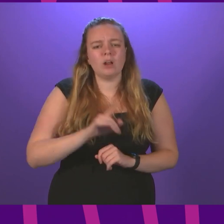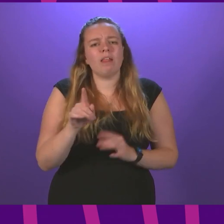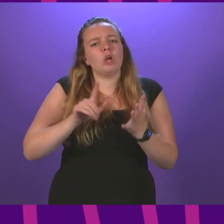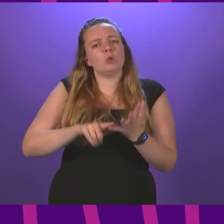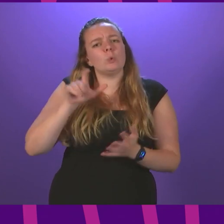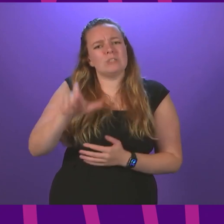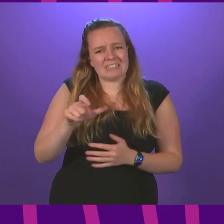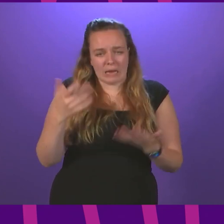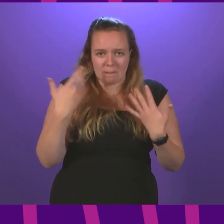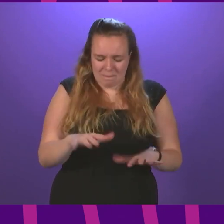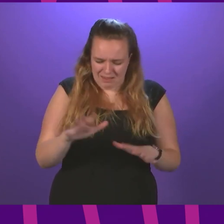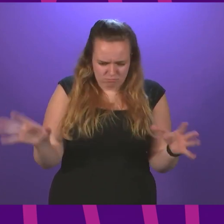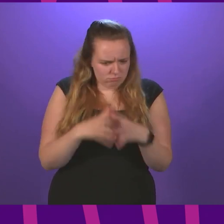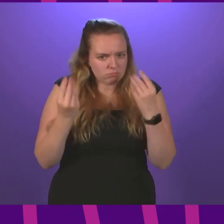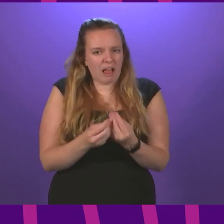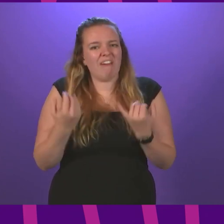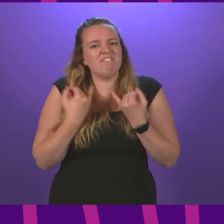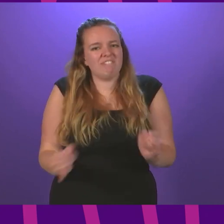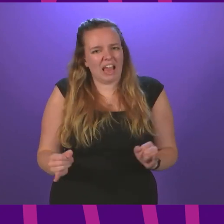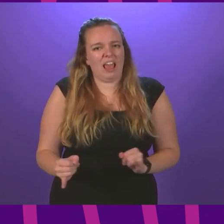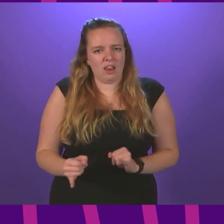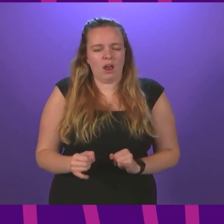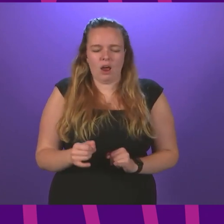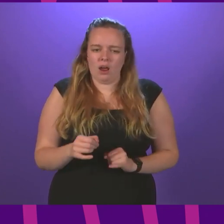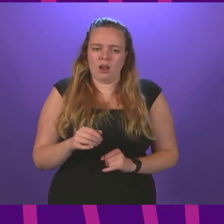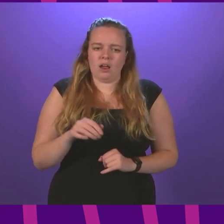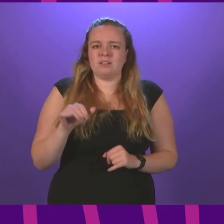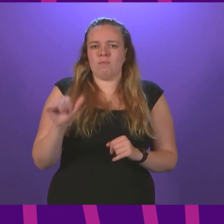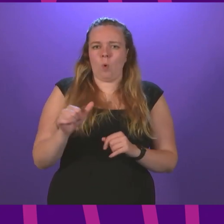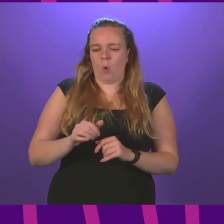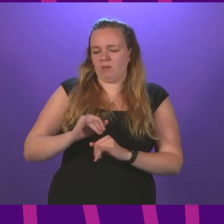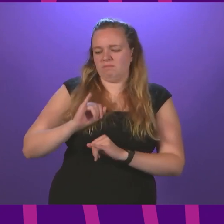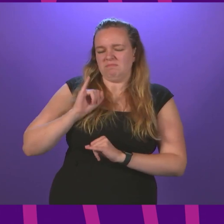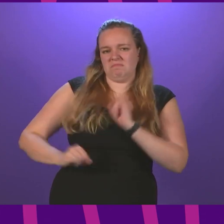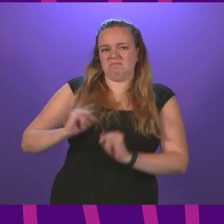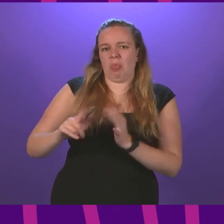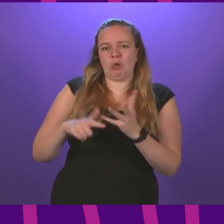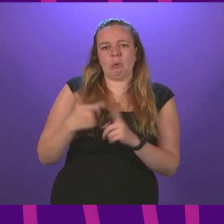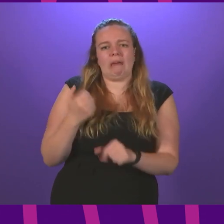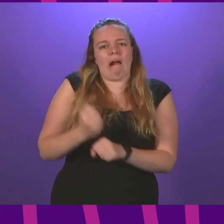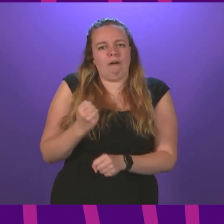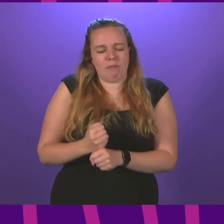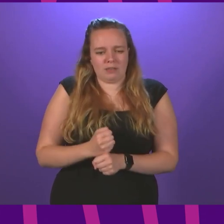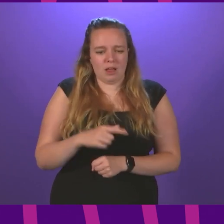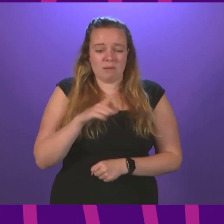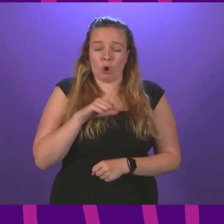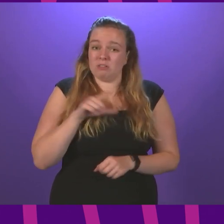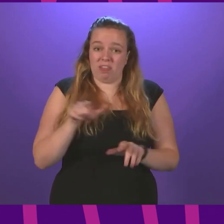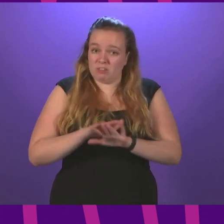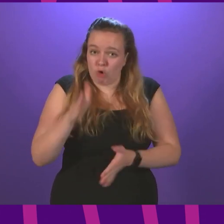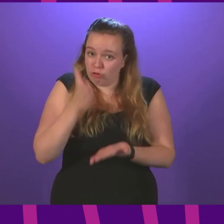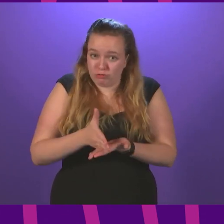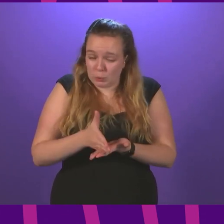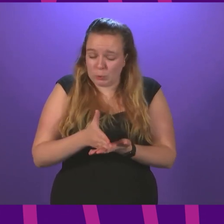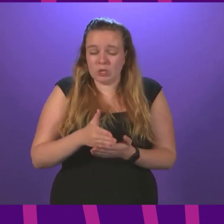universal credit has been a total failure and it is more a stick to beat the UK government with. Because this is far from the truth.